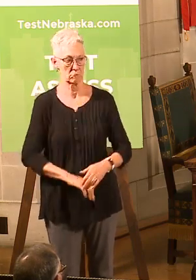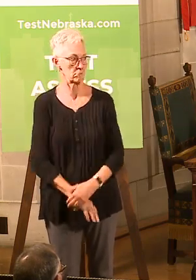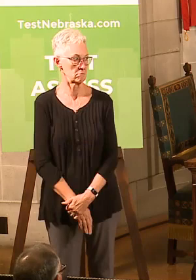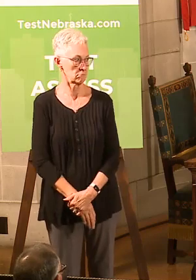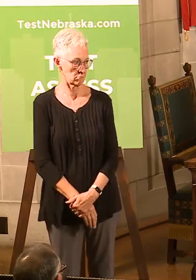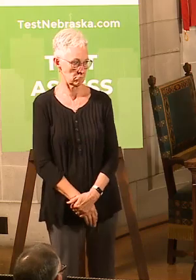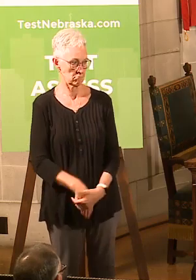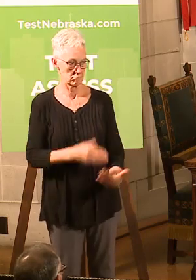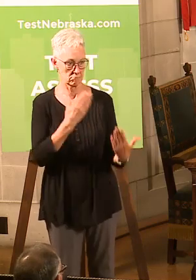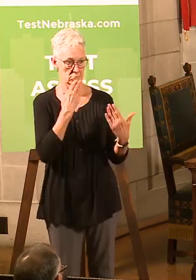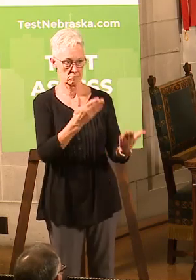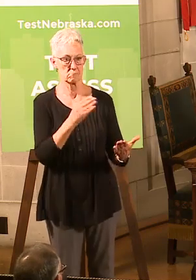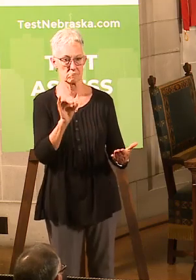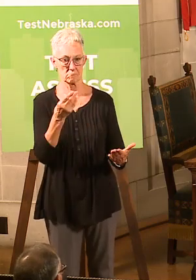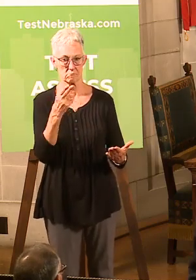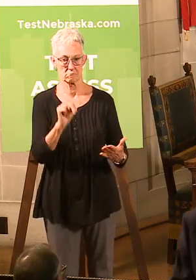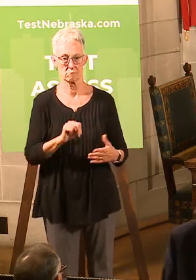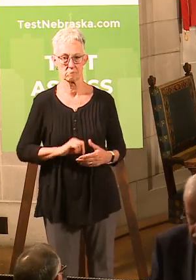Thank you, John.